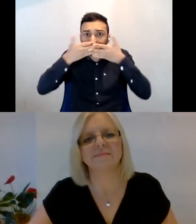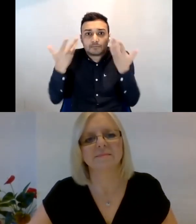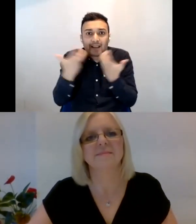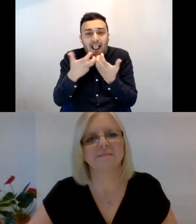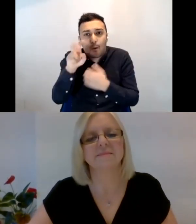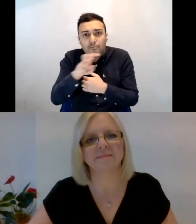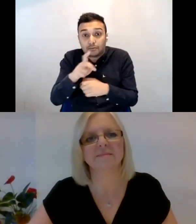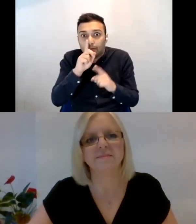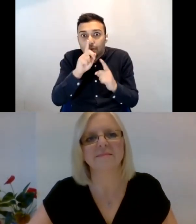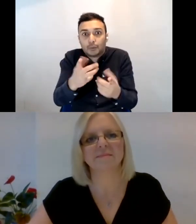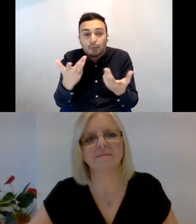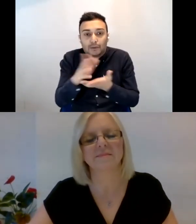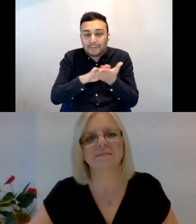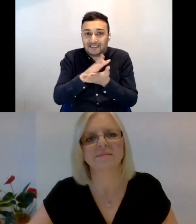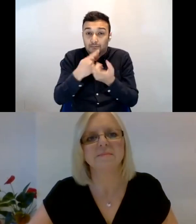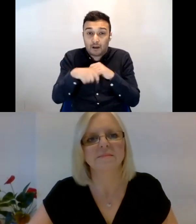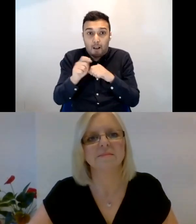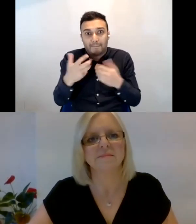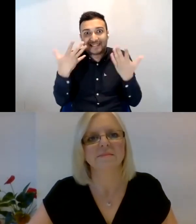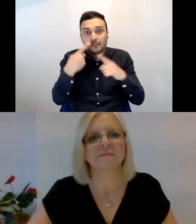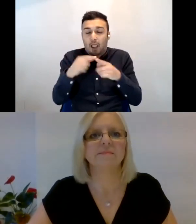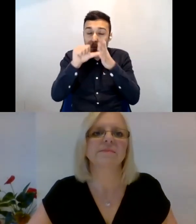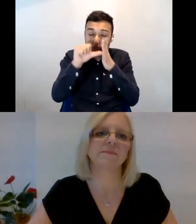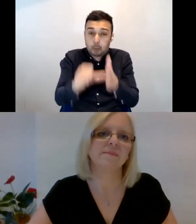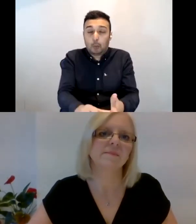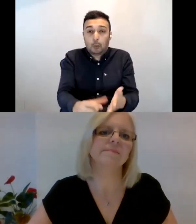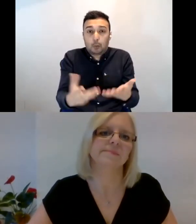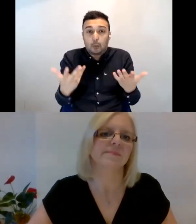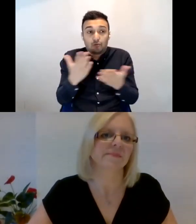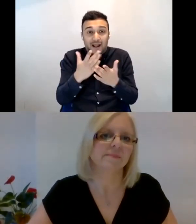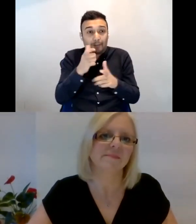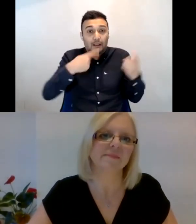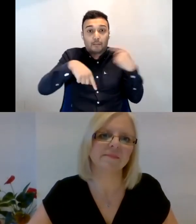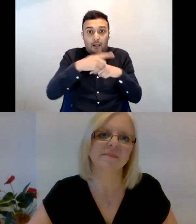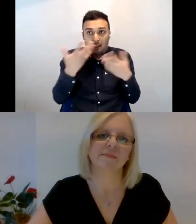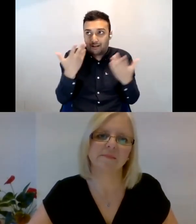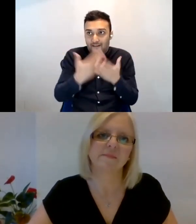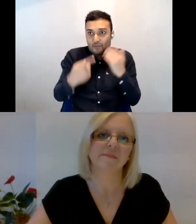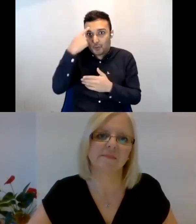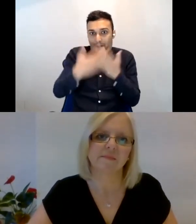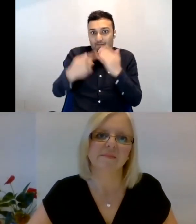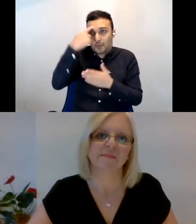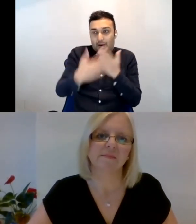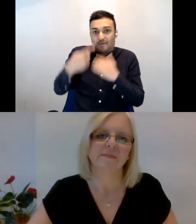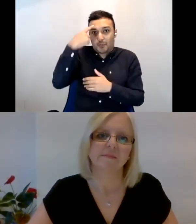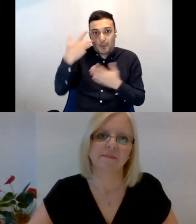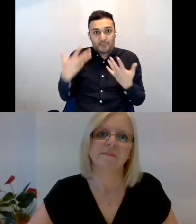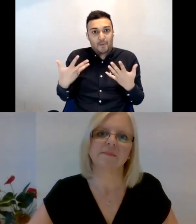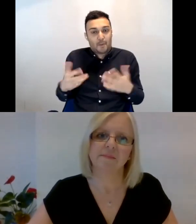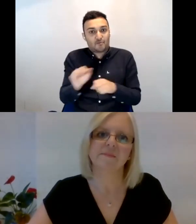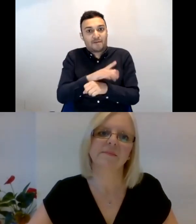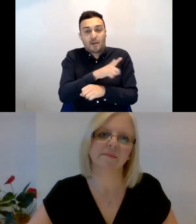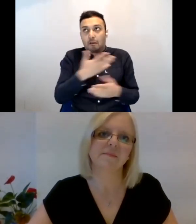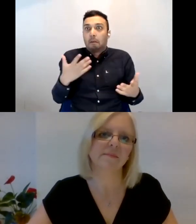makes it 10 times harder. Um, and nobody's putting that into consideration, um, obviously during these times. So it's obviously a